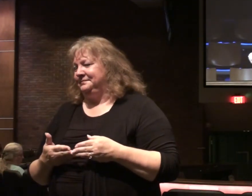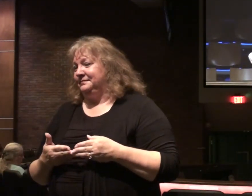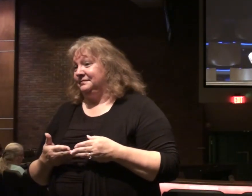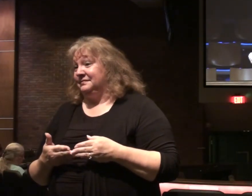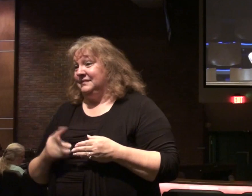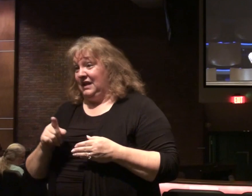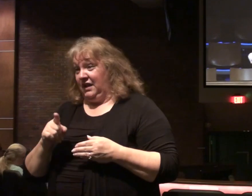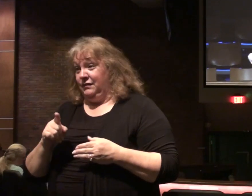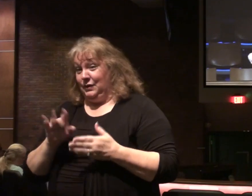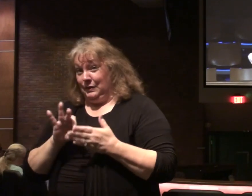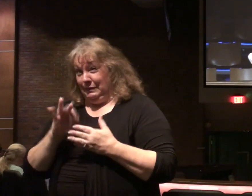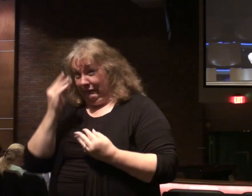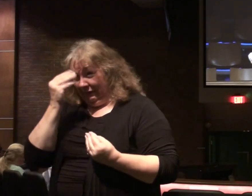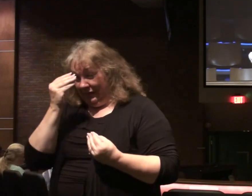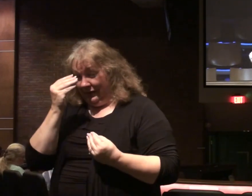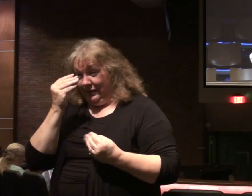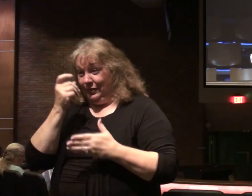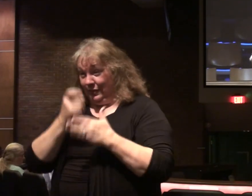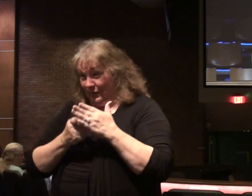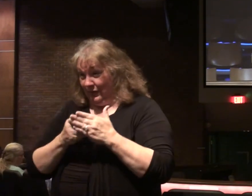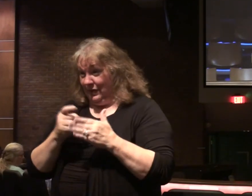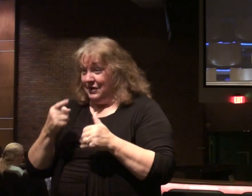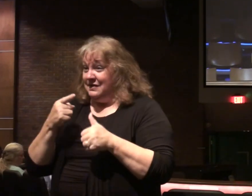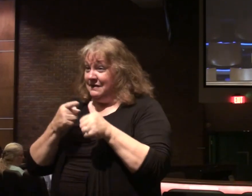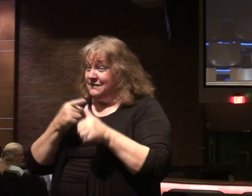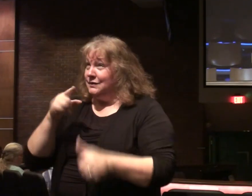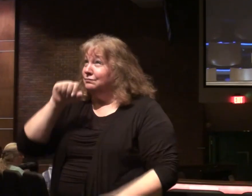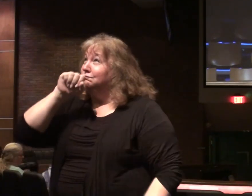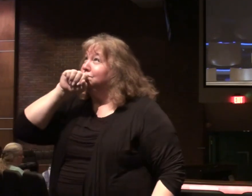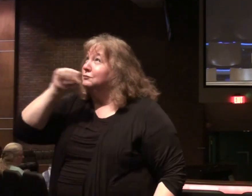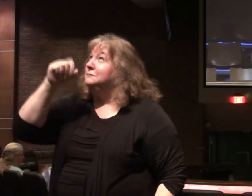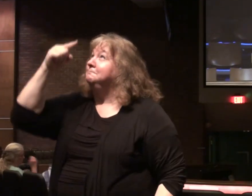have you counted the cost? Is He your first love?